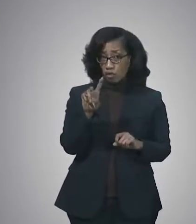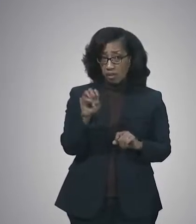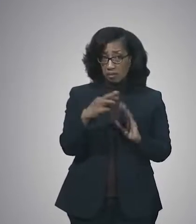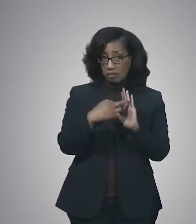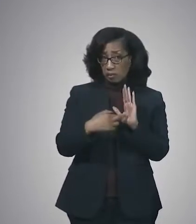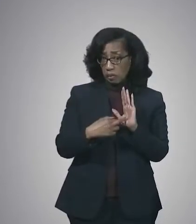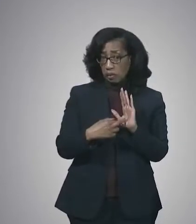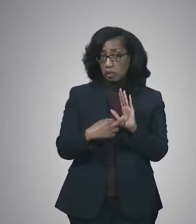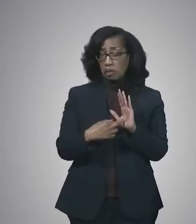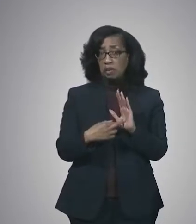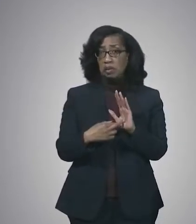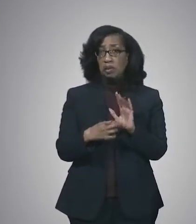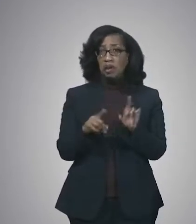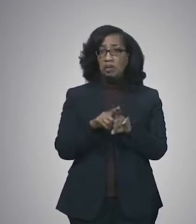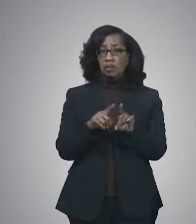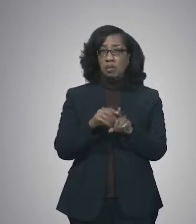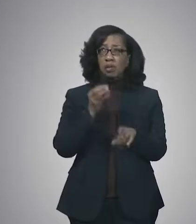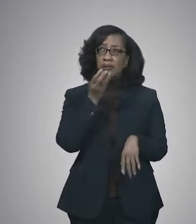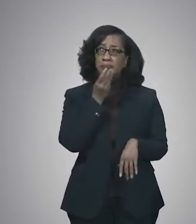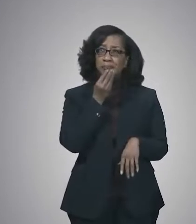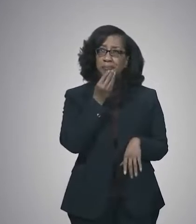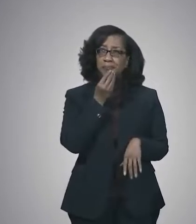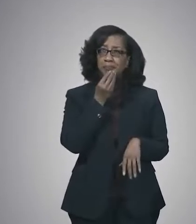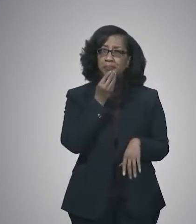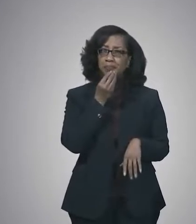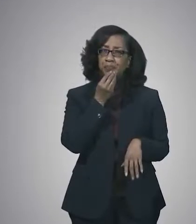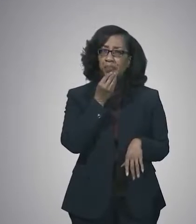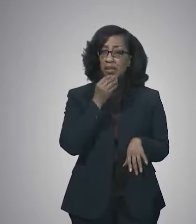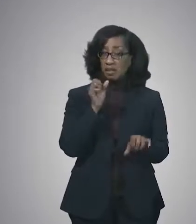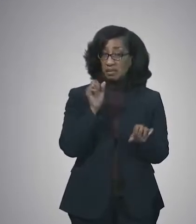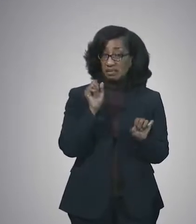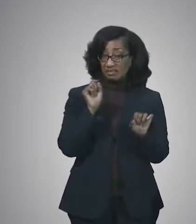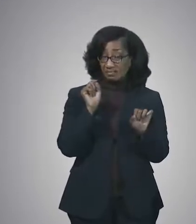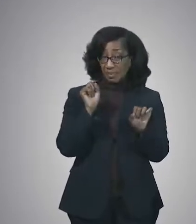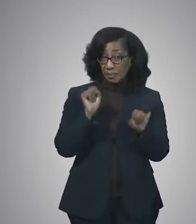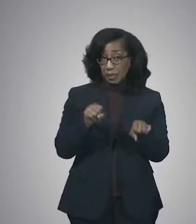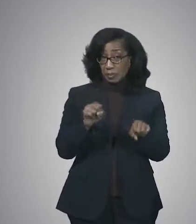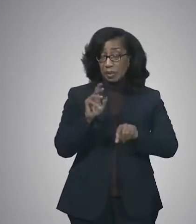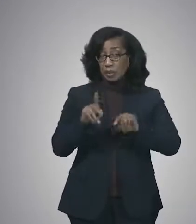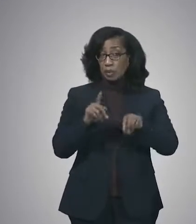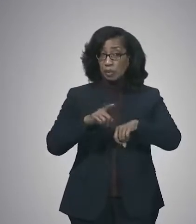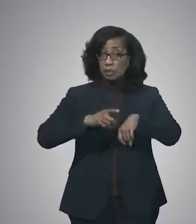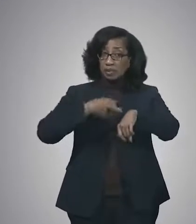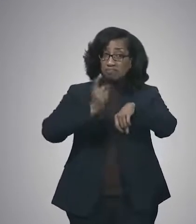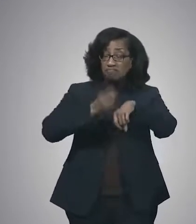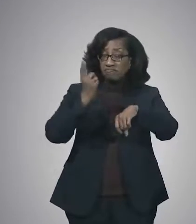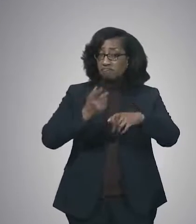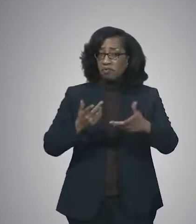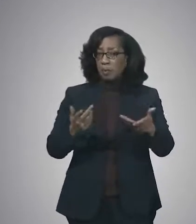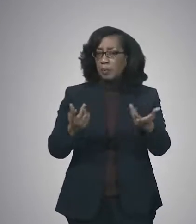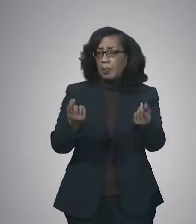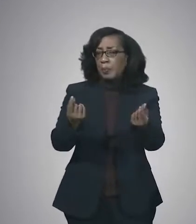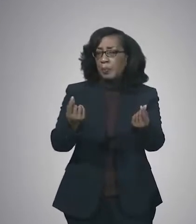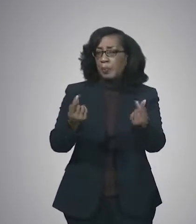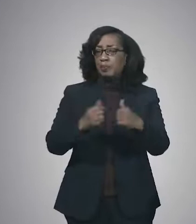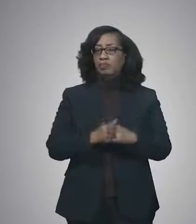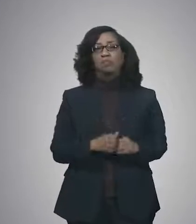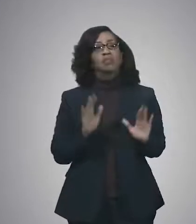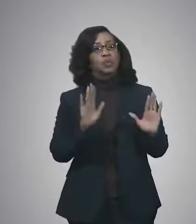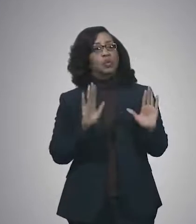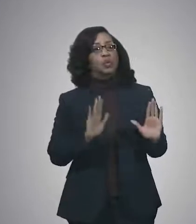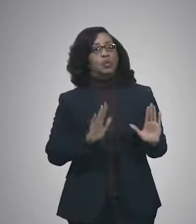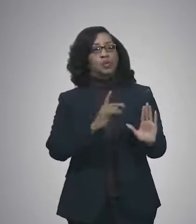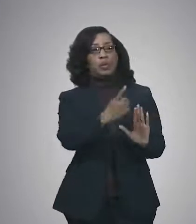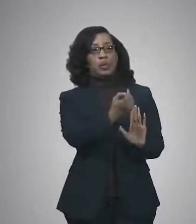let's see, could people be reprimanded or how will it be enforced? Great question.